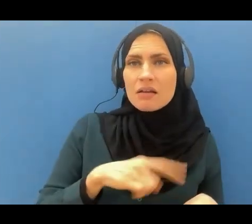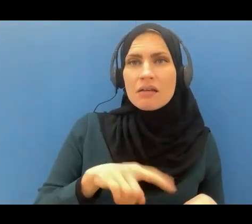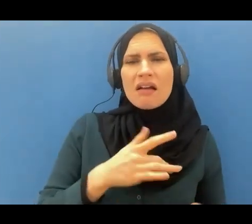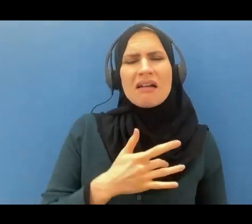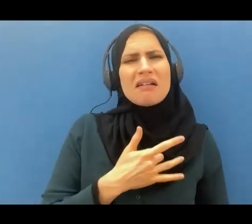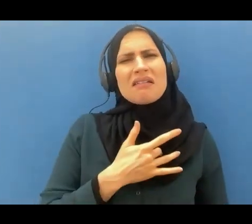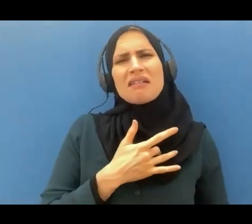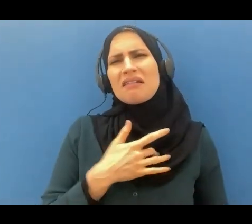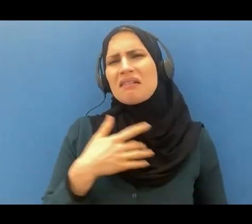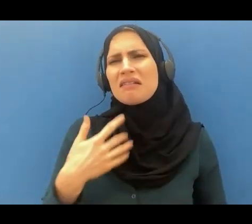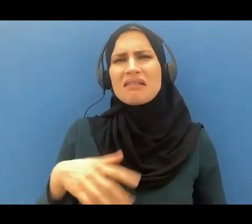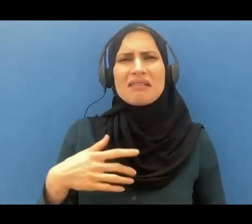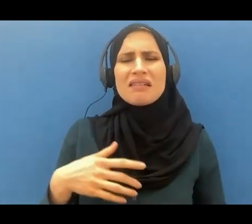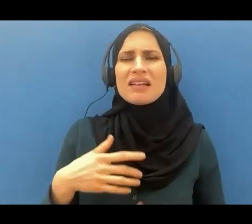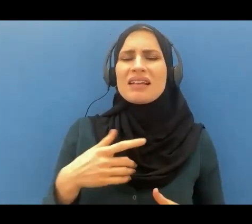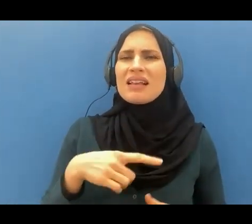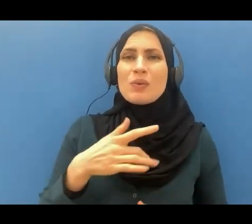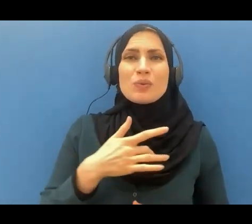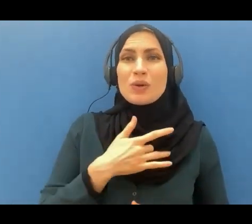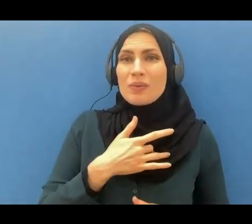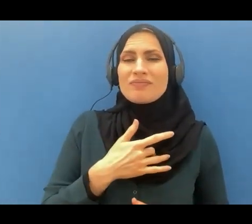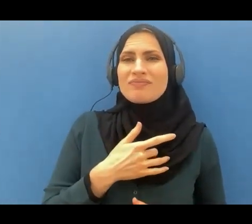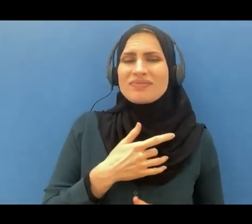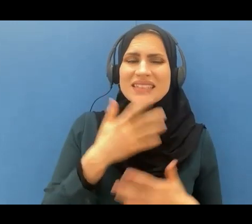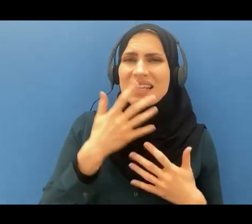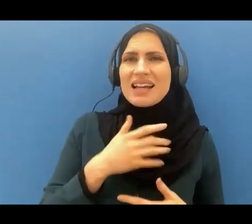they had not repented and they had not corrected their ways.